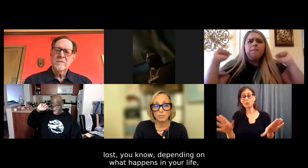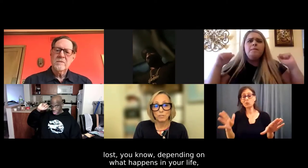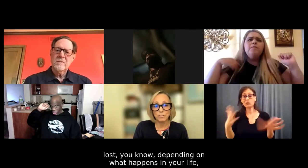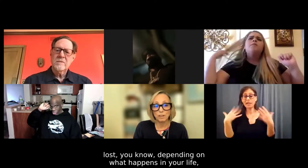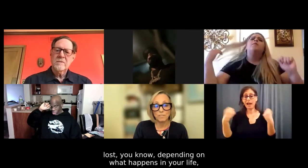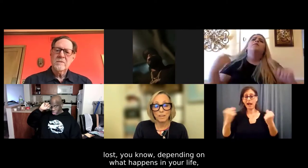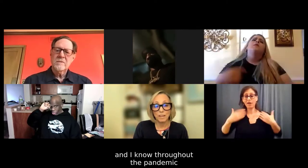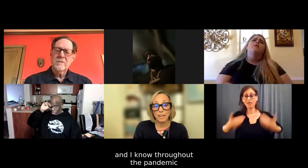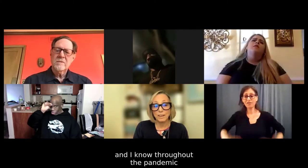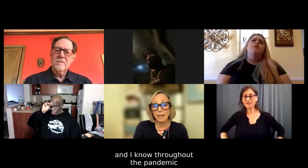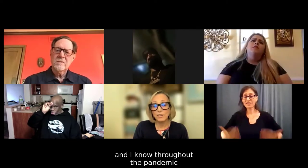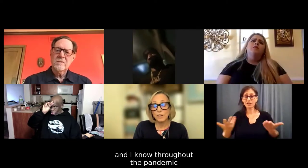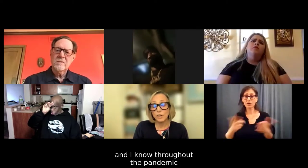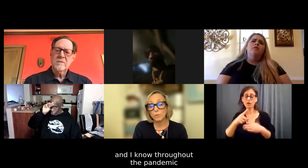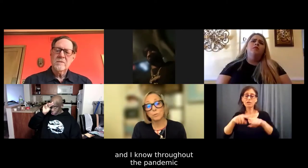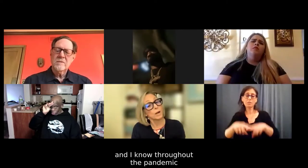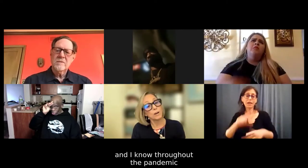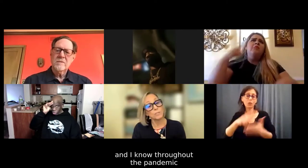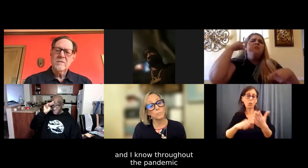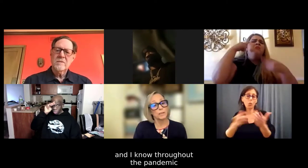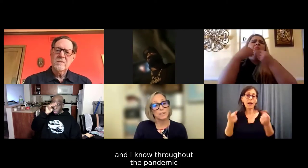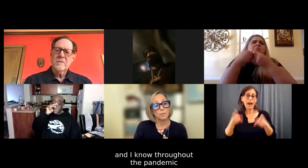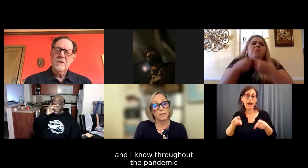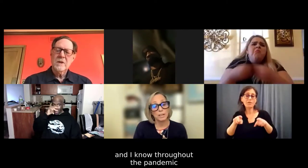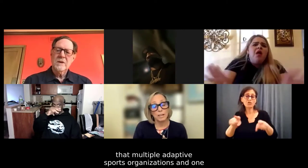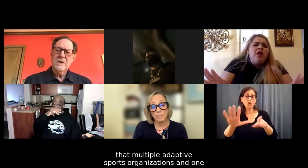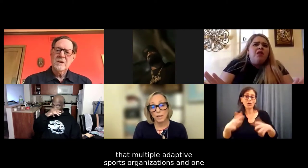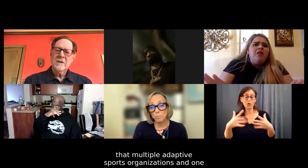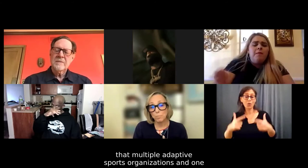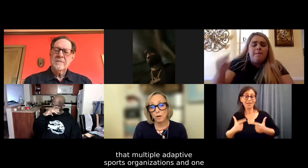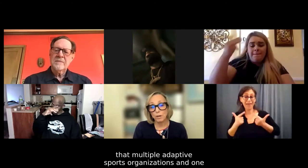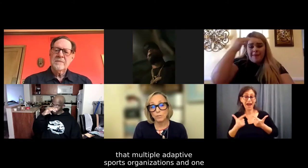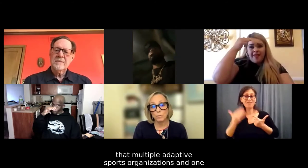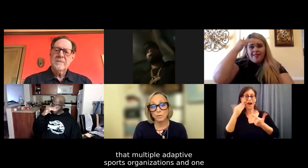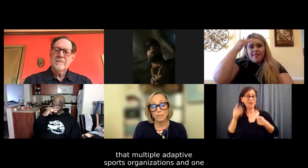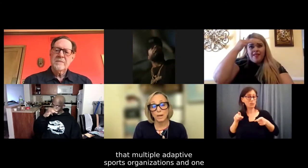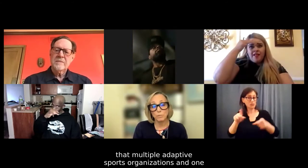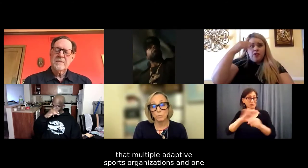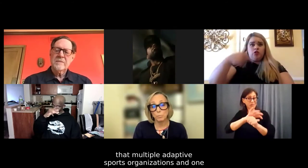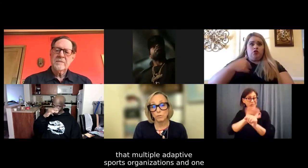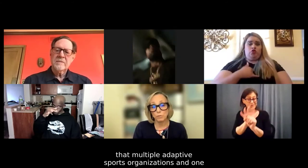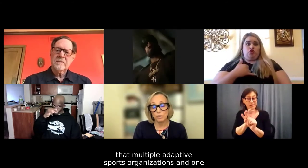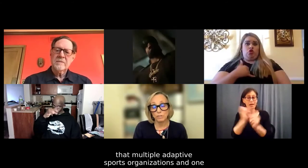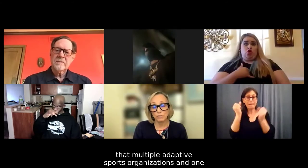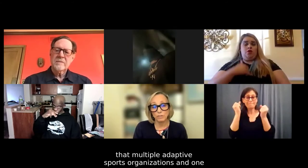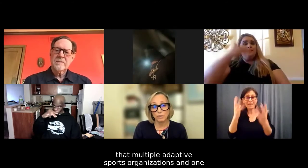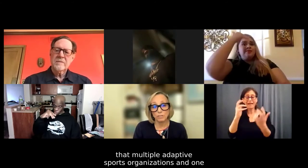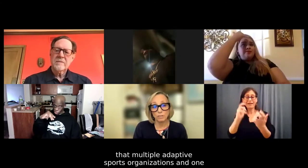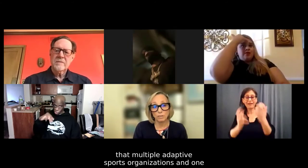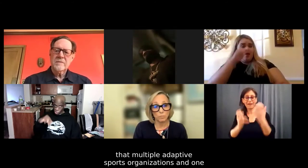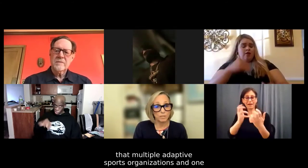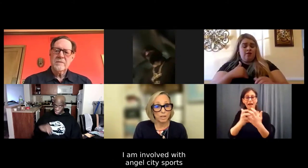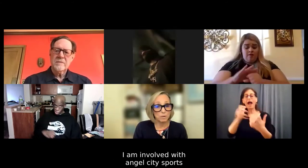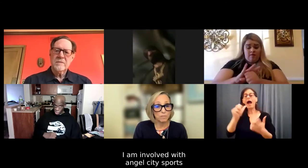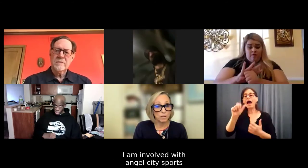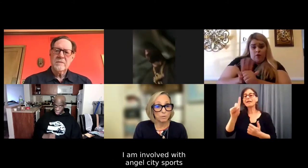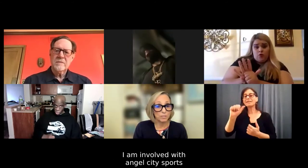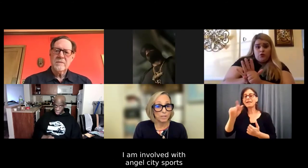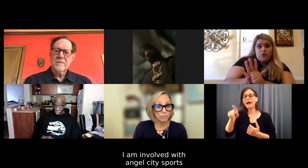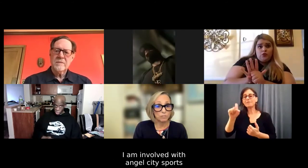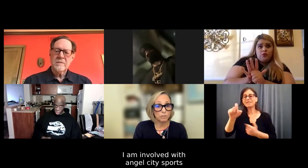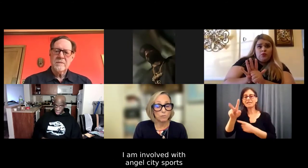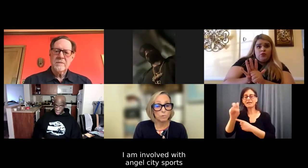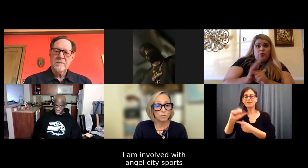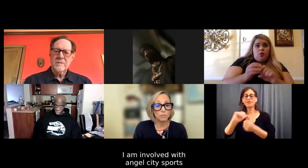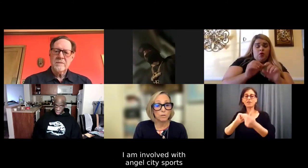what happens in your life. And I know throughout the pandemic that multiple adaptive sports organizations and one that I'm involved